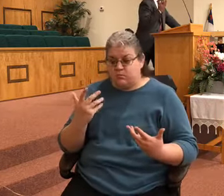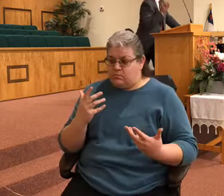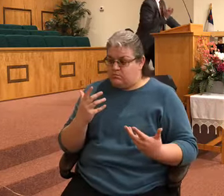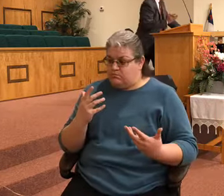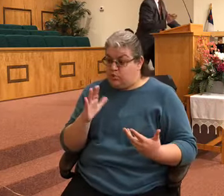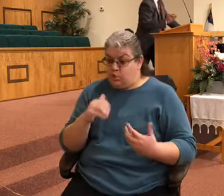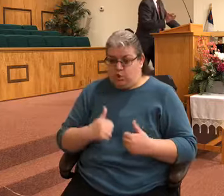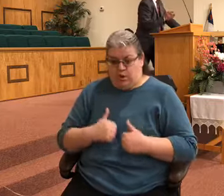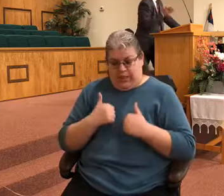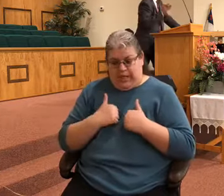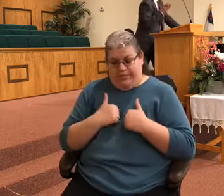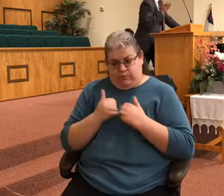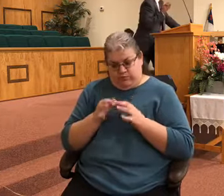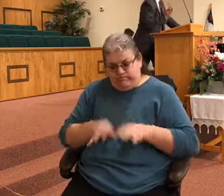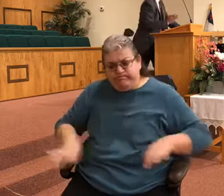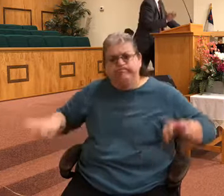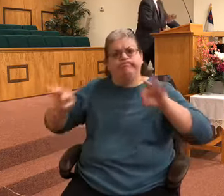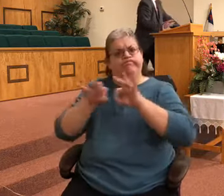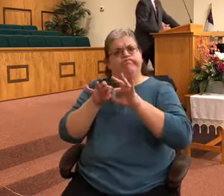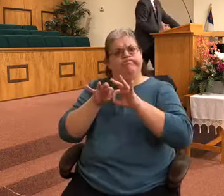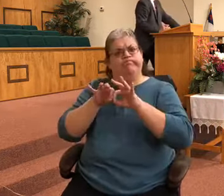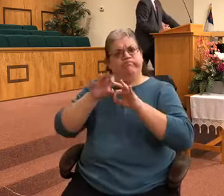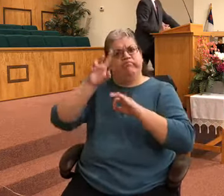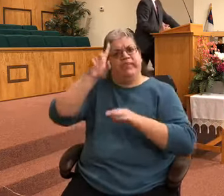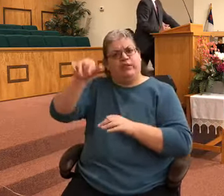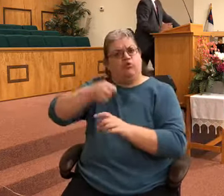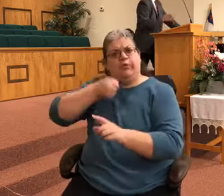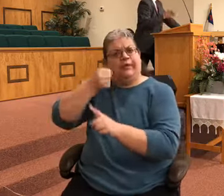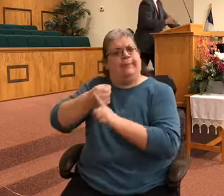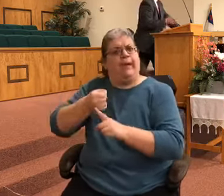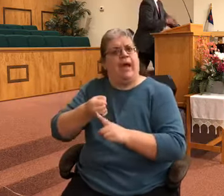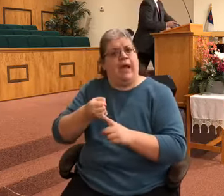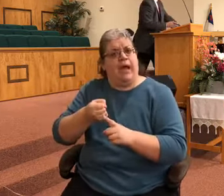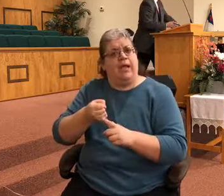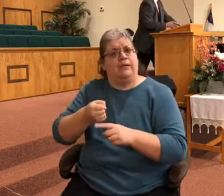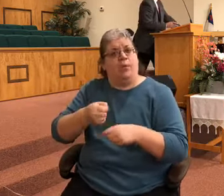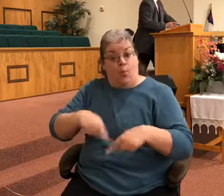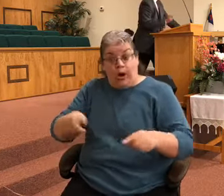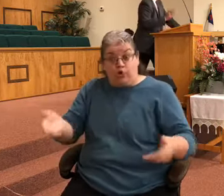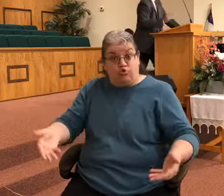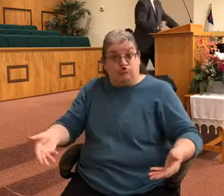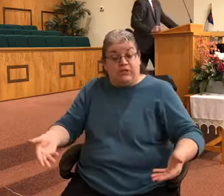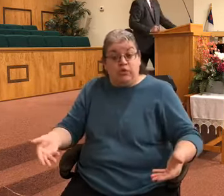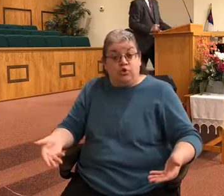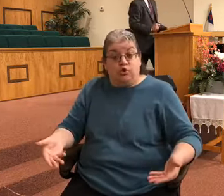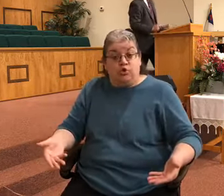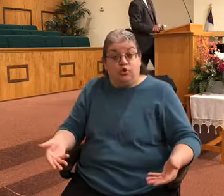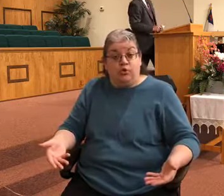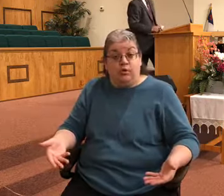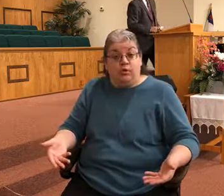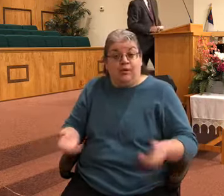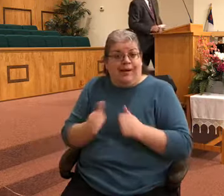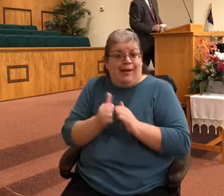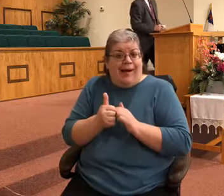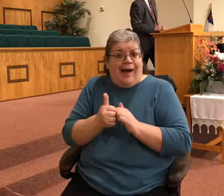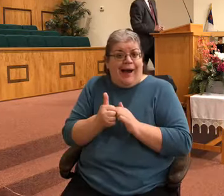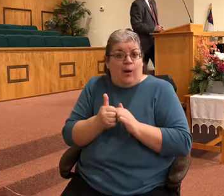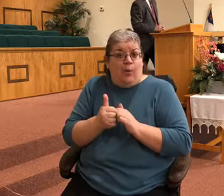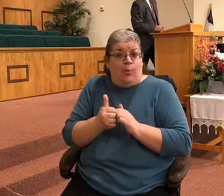significant to have an eternal impact while you're here there's only one way for that to happen let